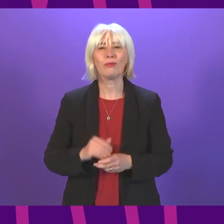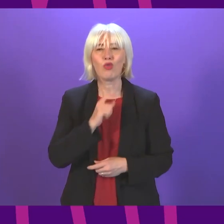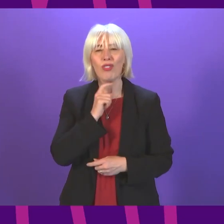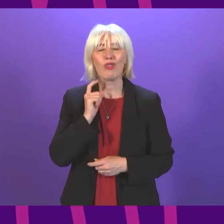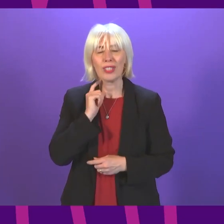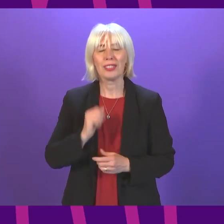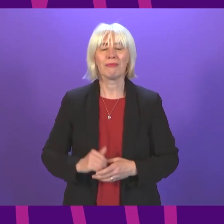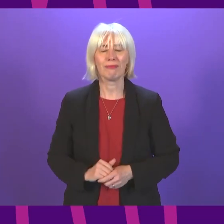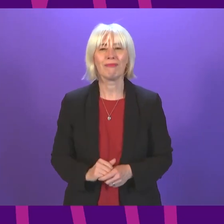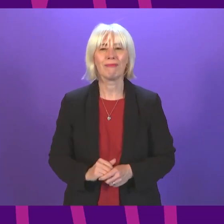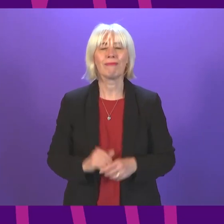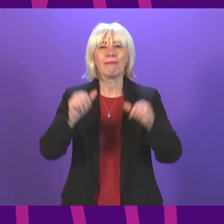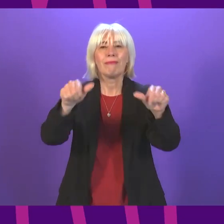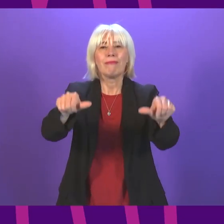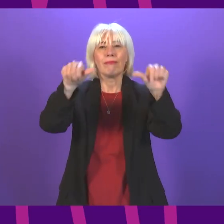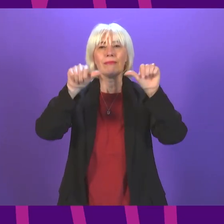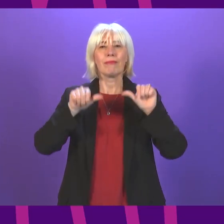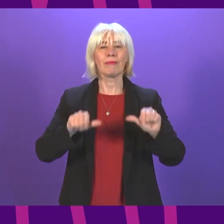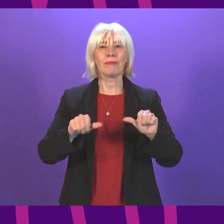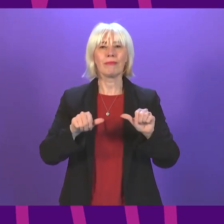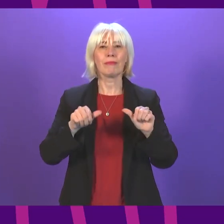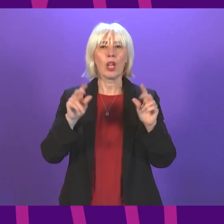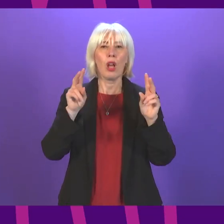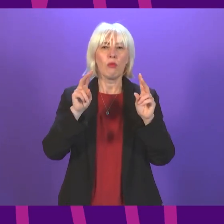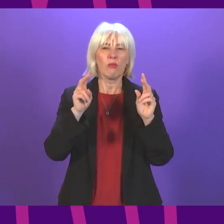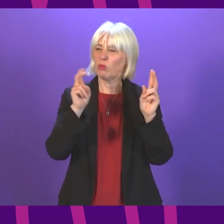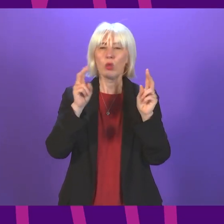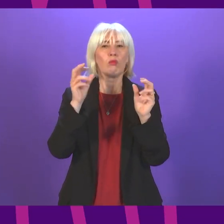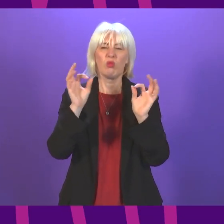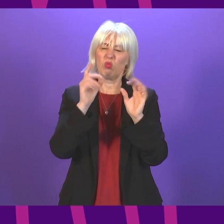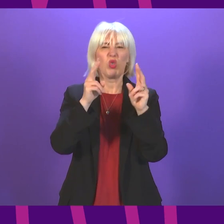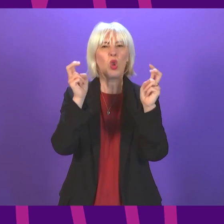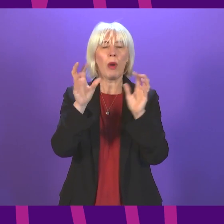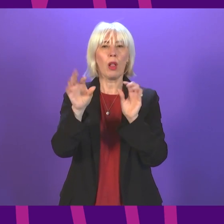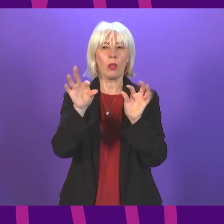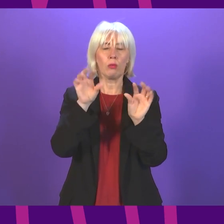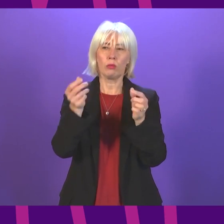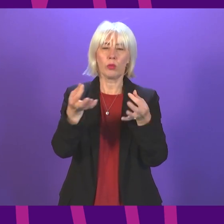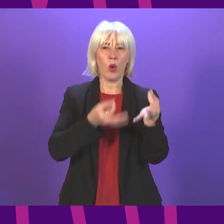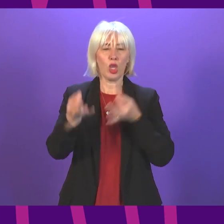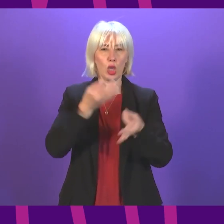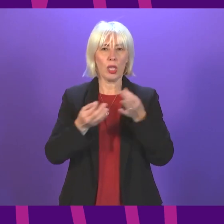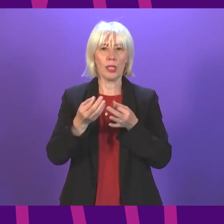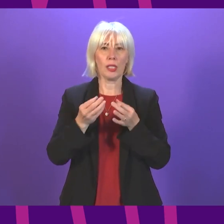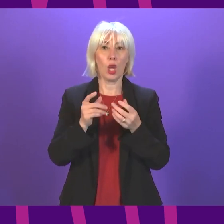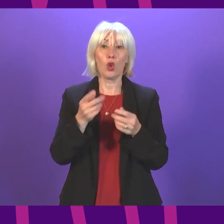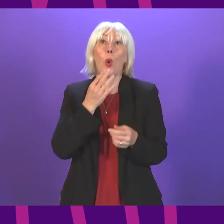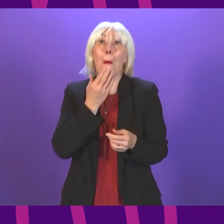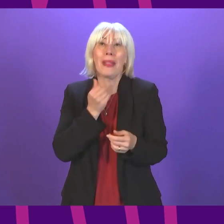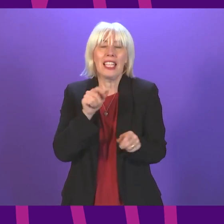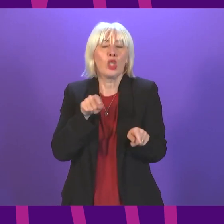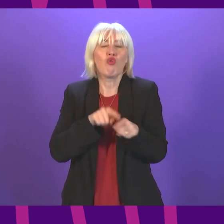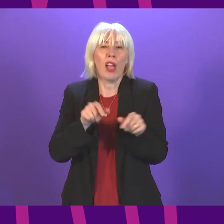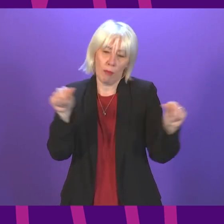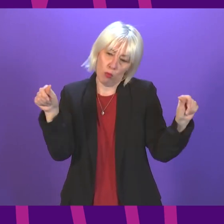The next item of business is topical questions. order to get as many people in as possible, short and succinct